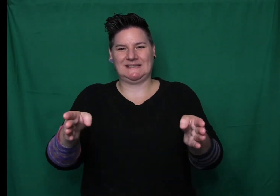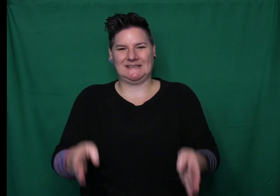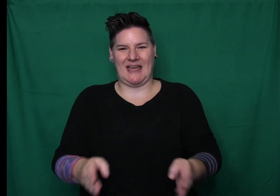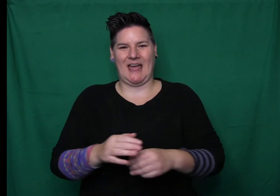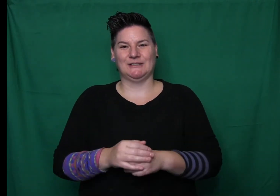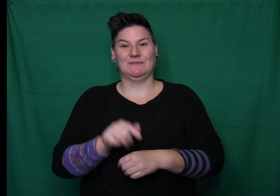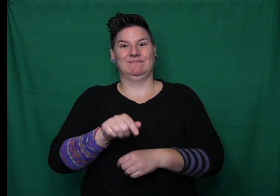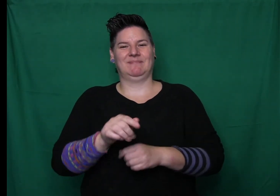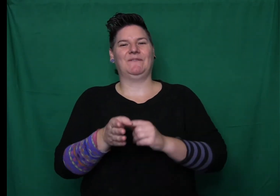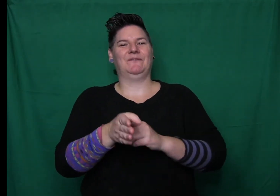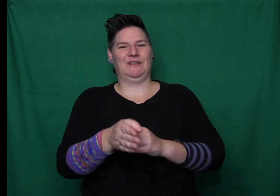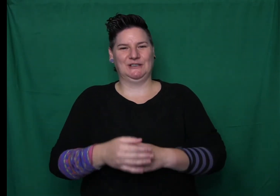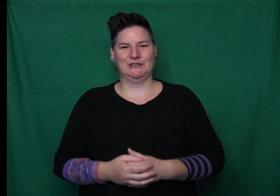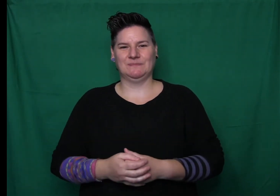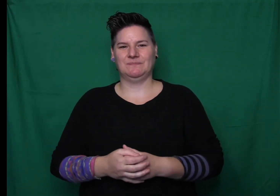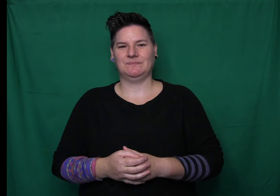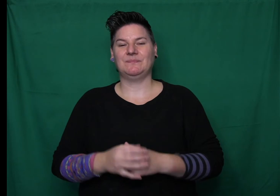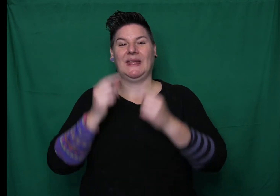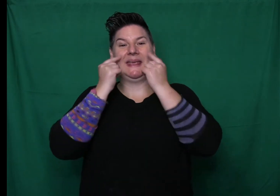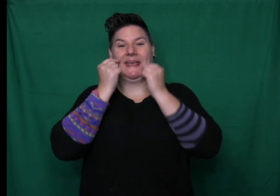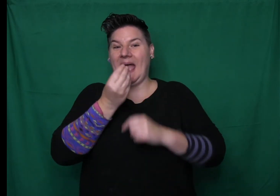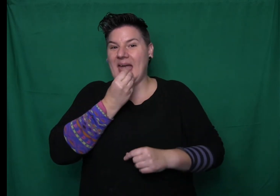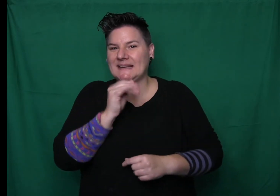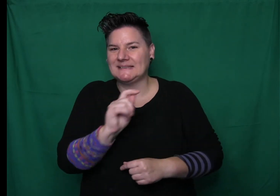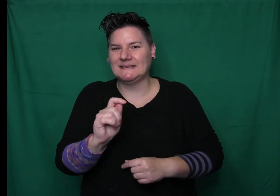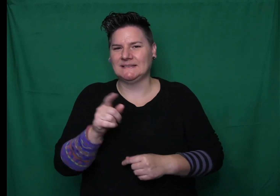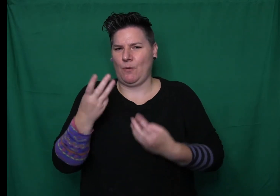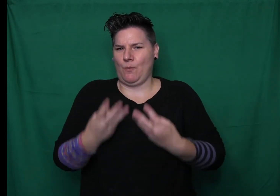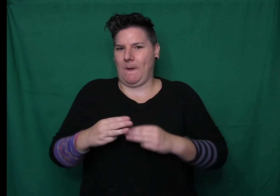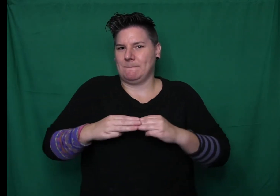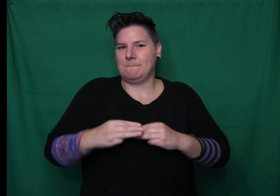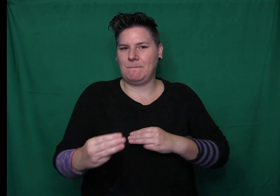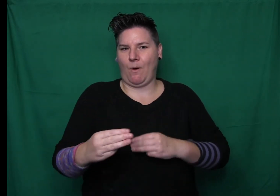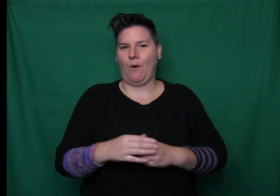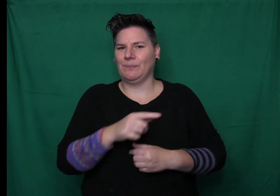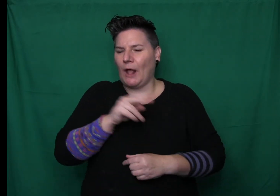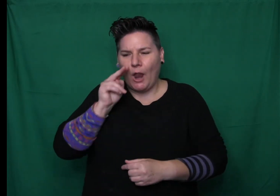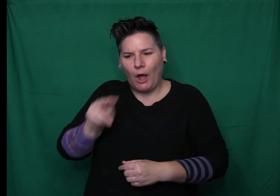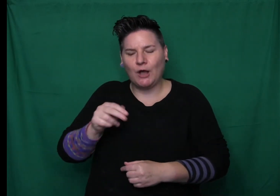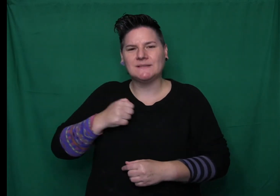Dory rang the dinner bell and peeped through the curtains. As soon as the big witch and Cook sat down,